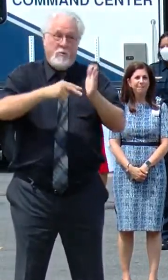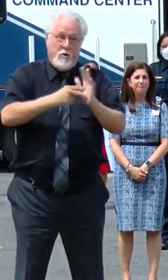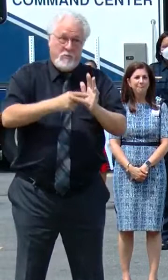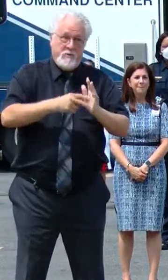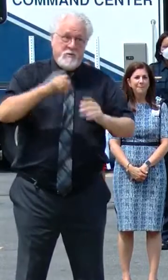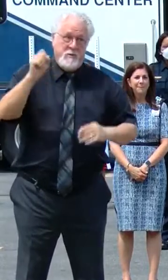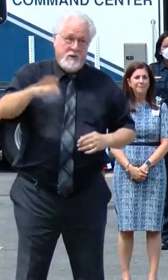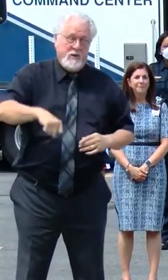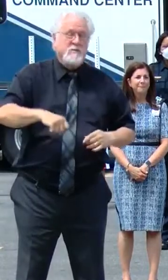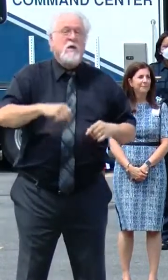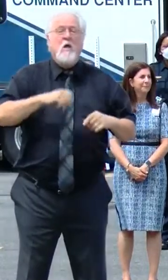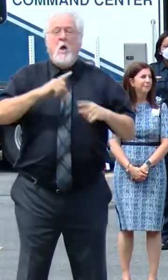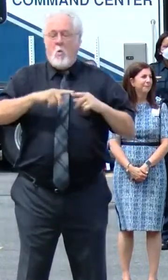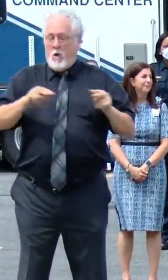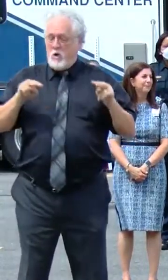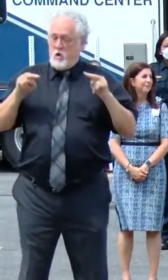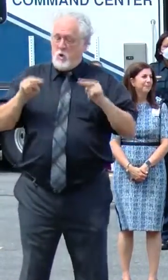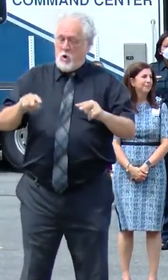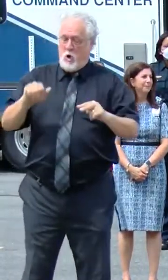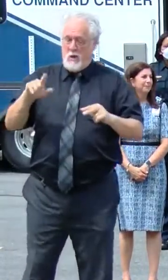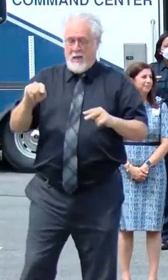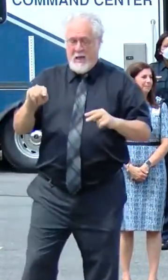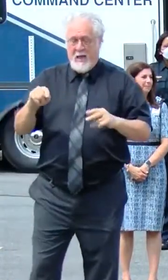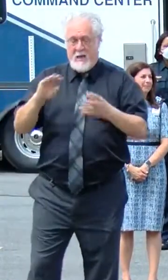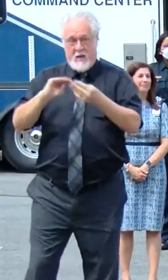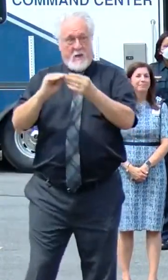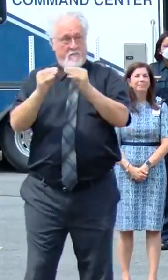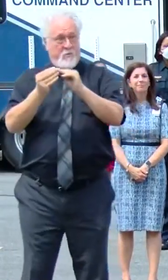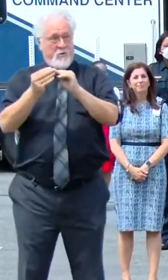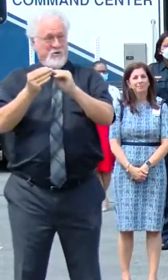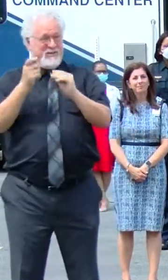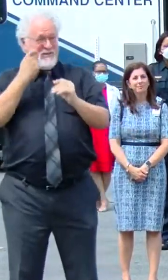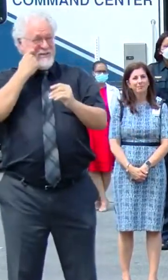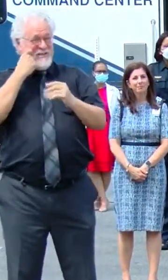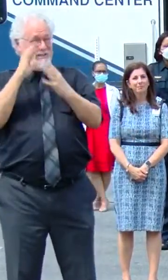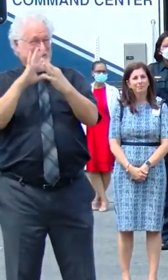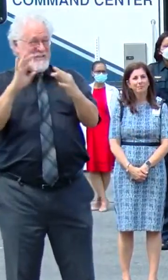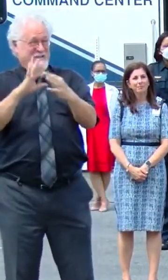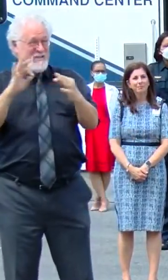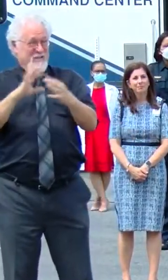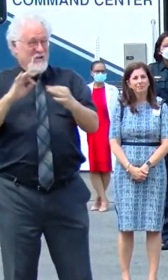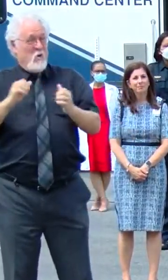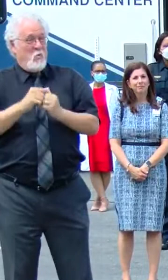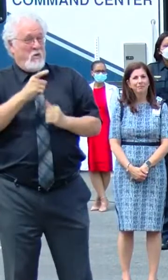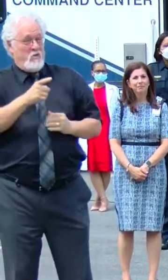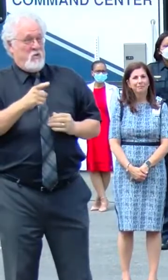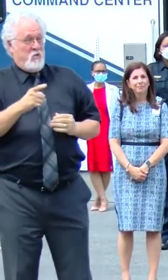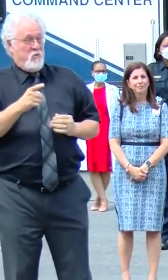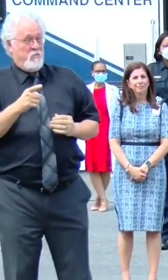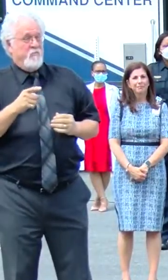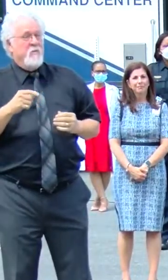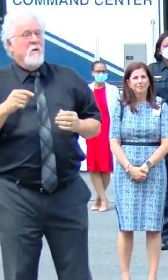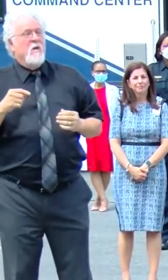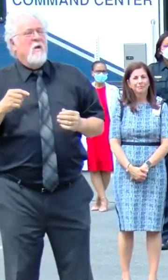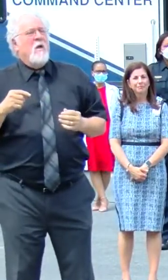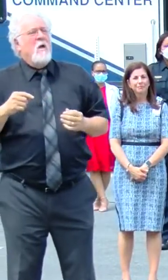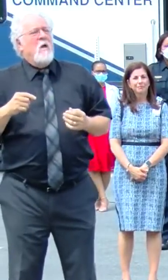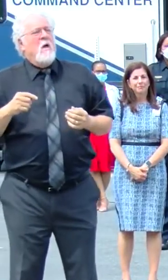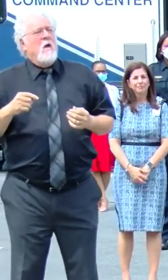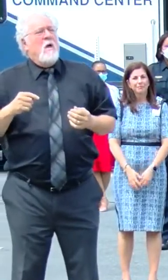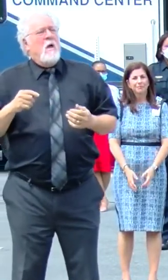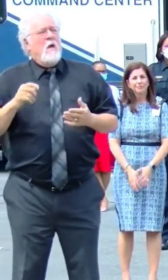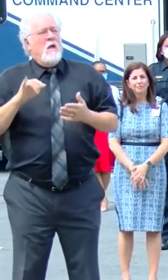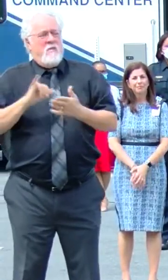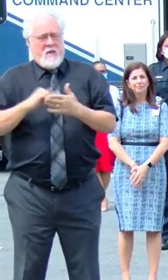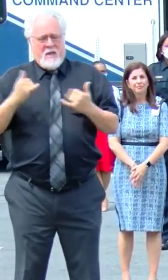it was intentional when you look at the numbers that I shared with you early on, that